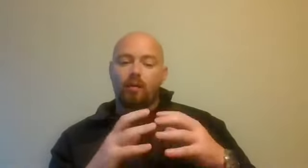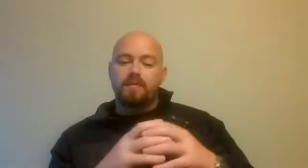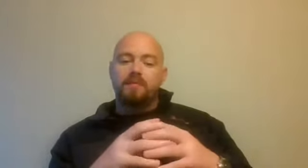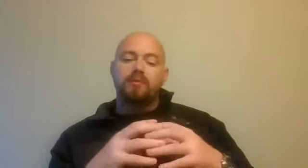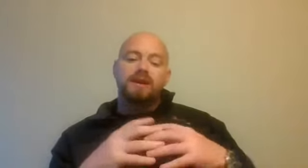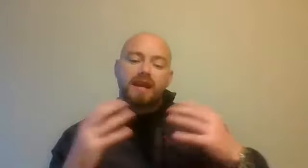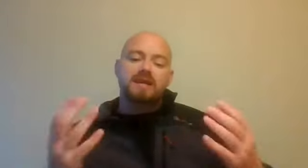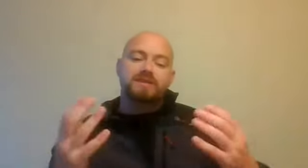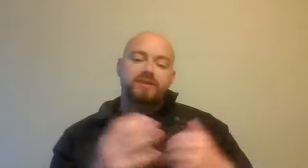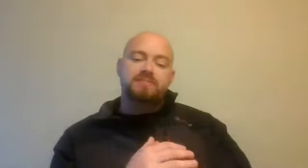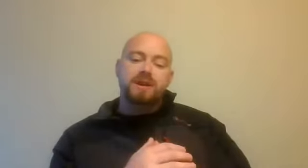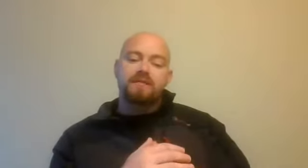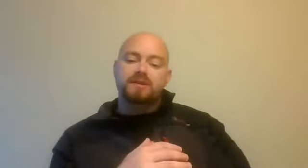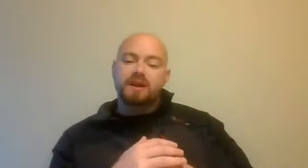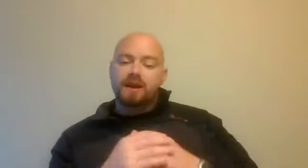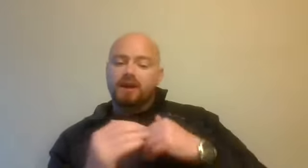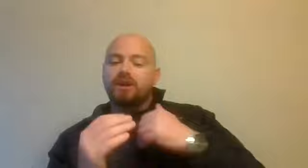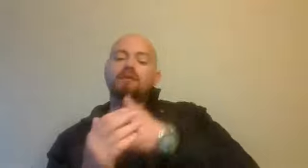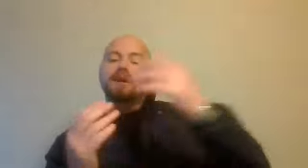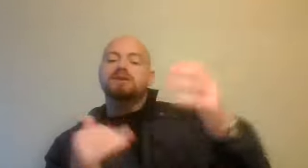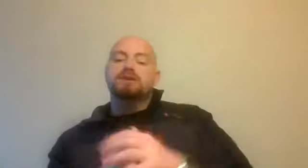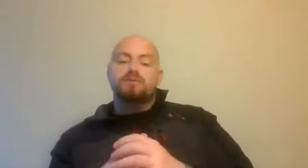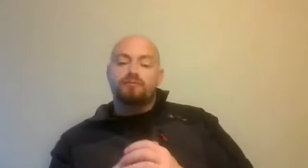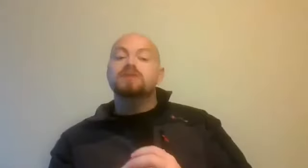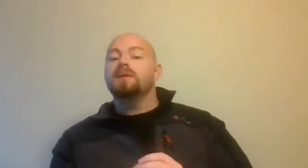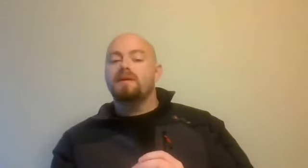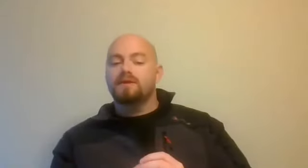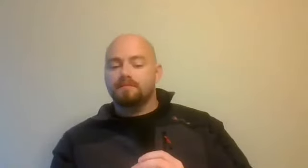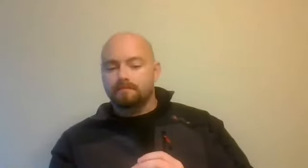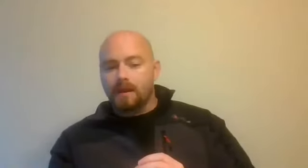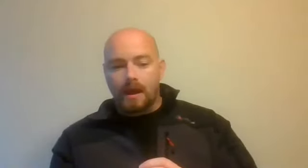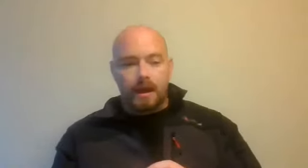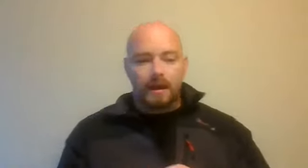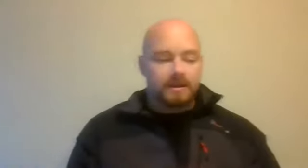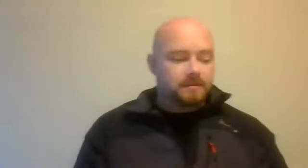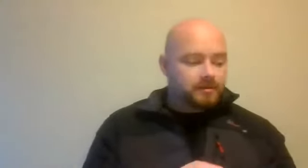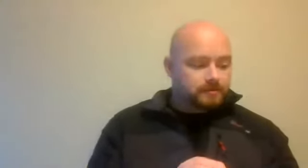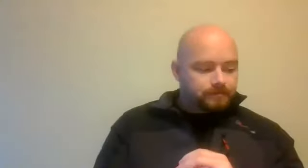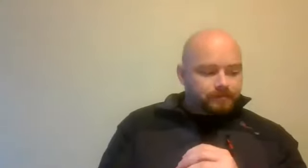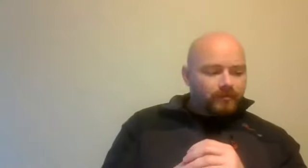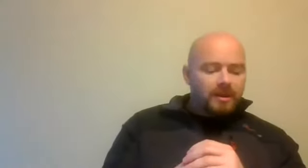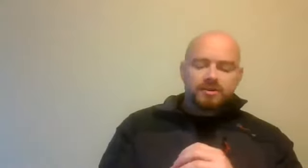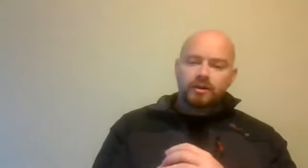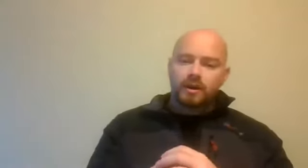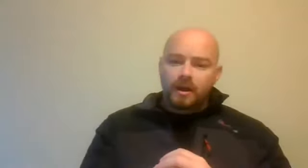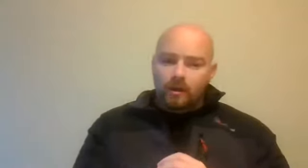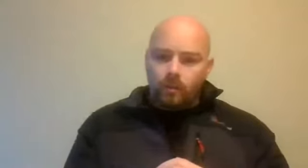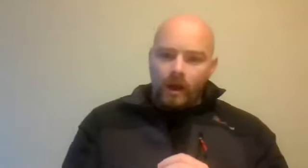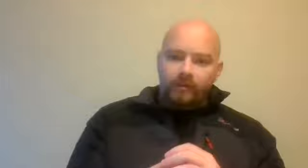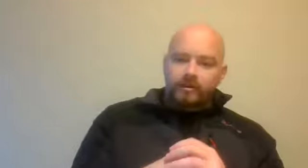why people would engage in risk behaviours, non-malicious risk behaviours, I suppose. So we often